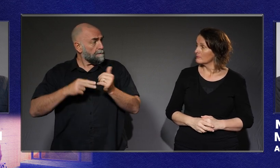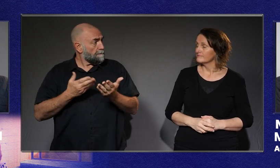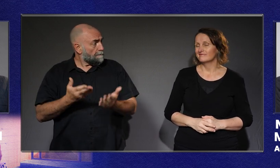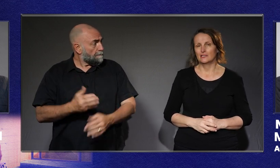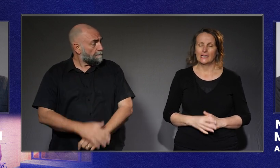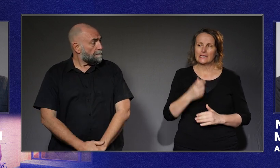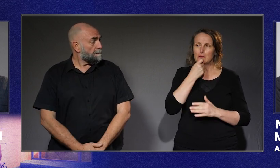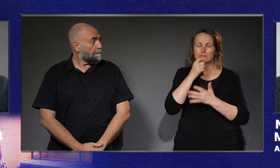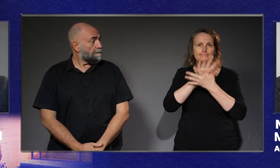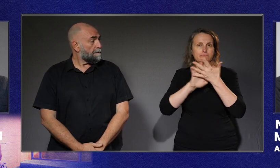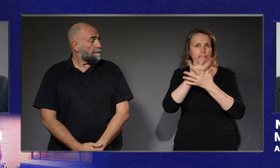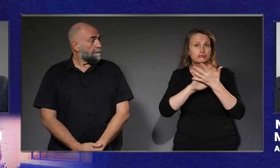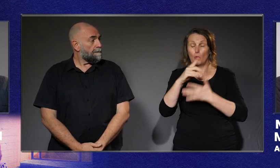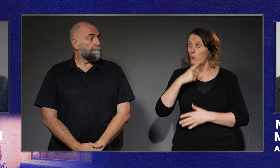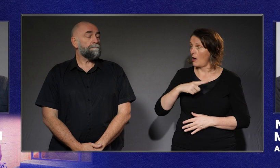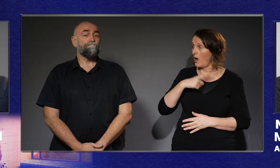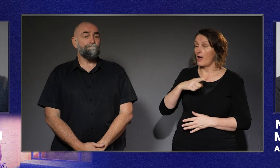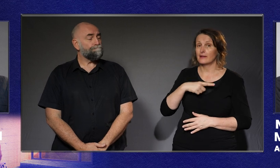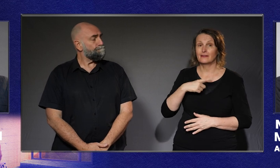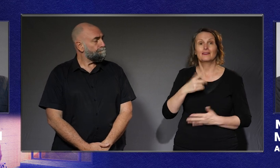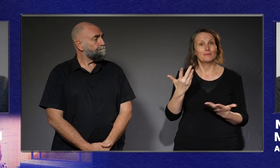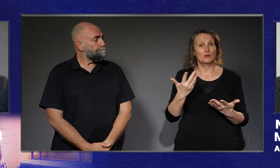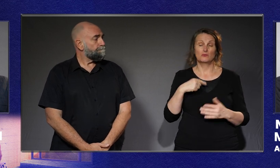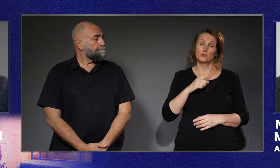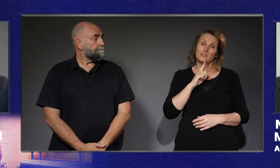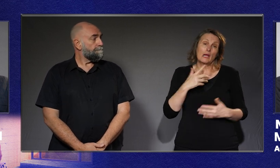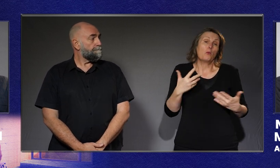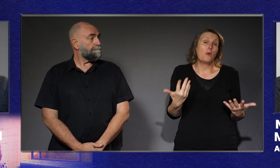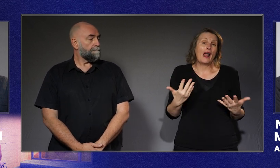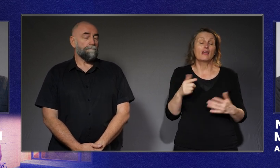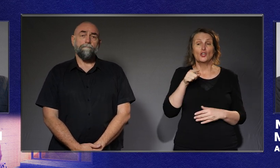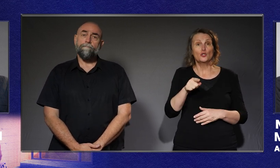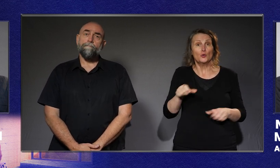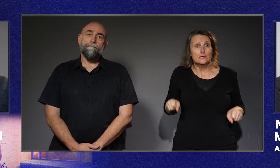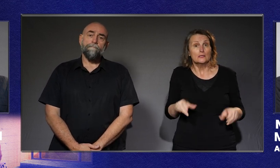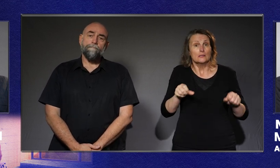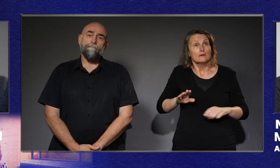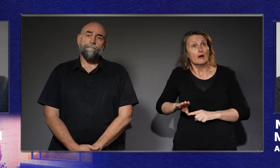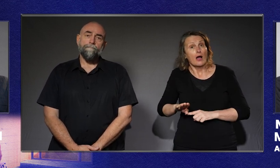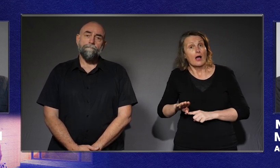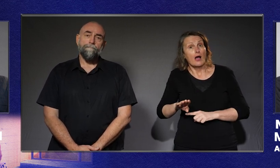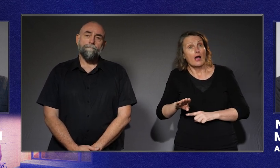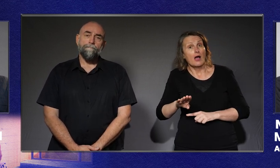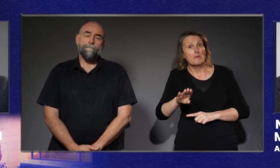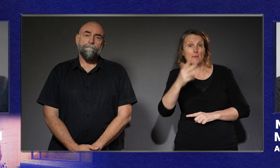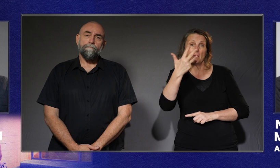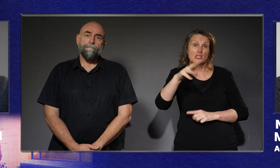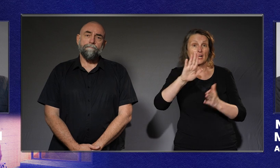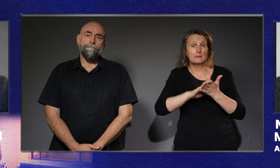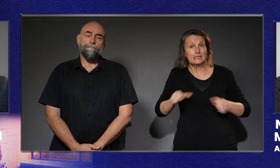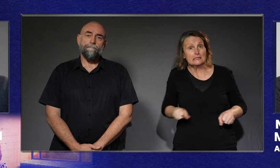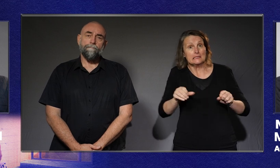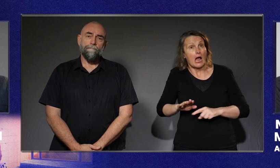is because is an extra 30 metres of pushing up a hill when you've already gone 90